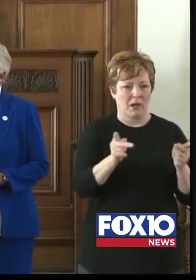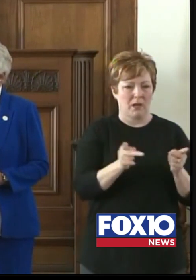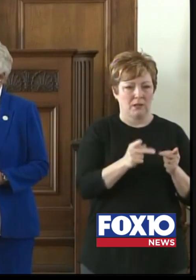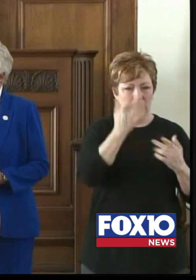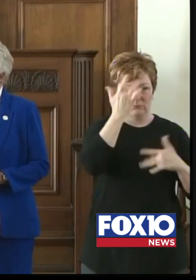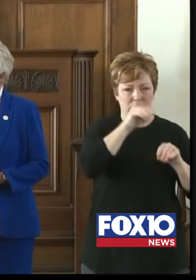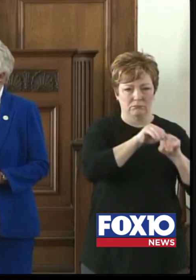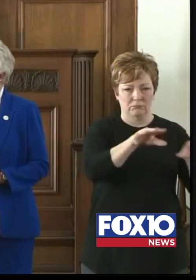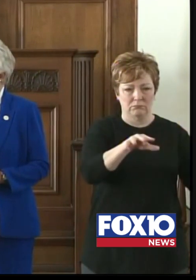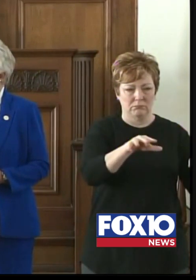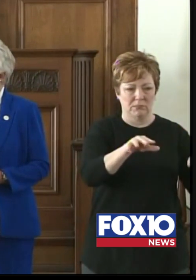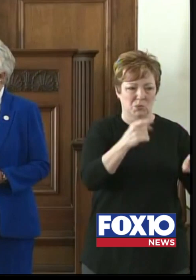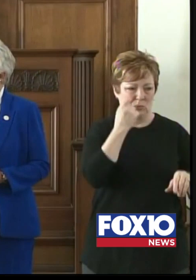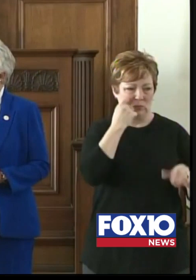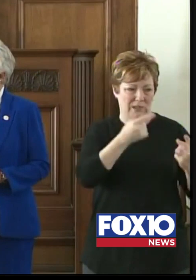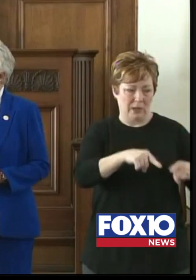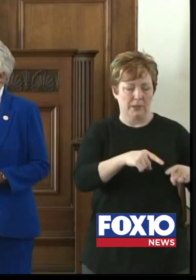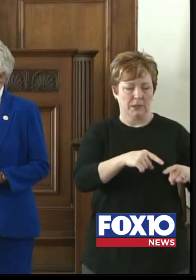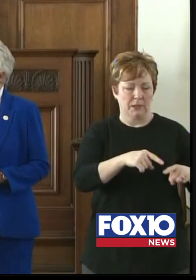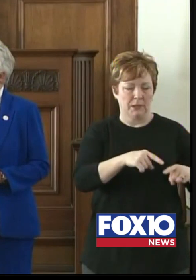may need to add an additional capacity like on a contract.